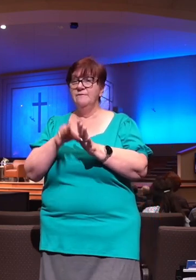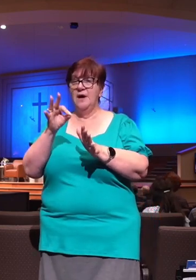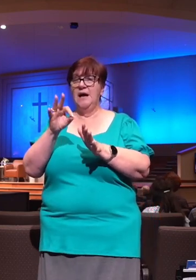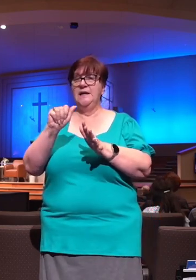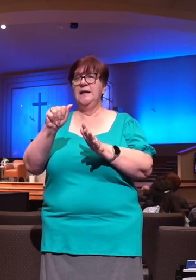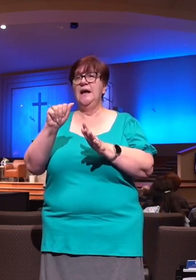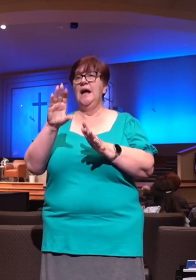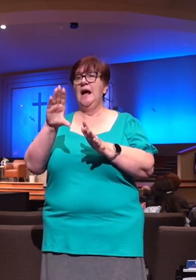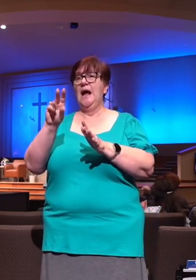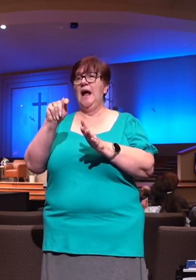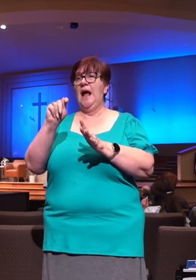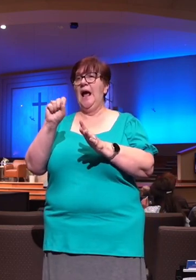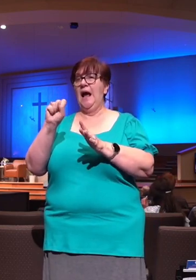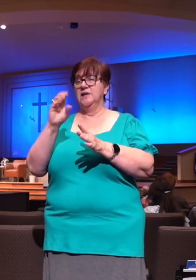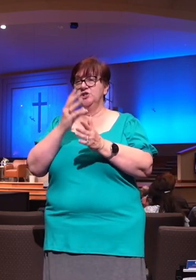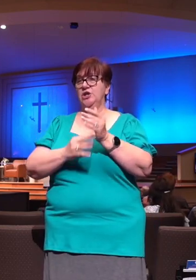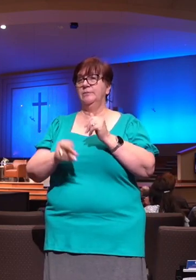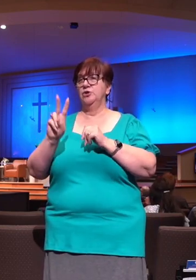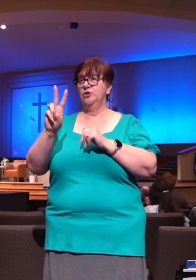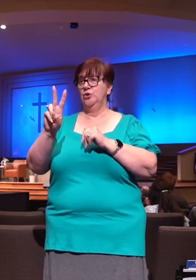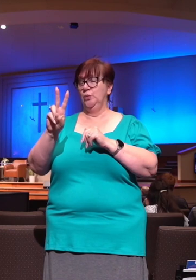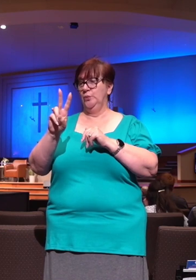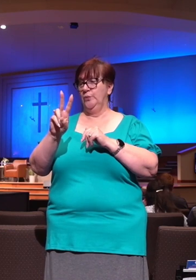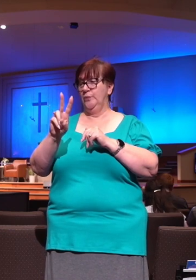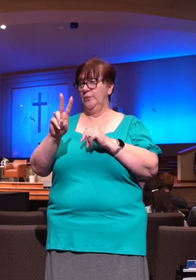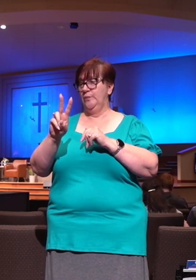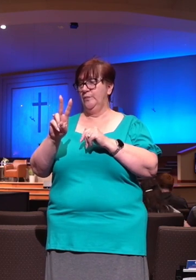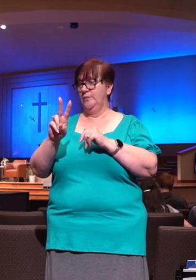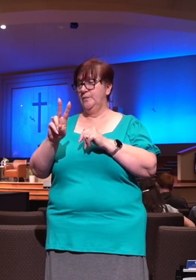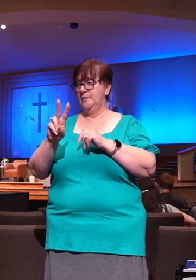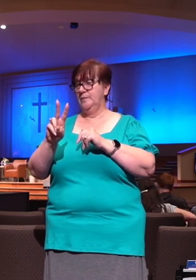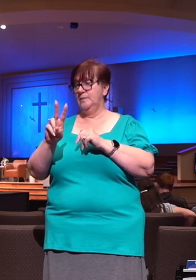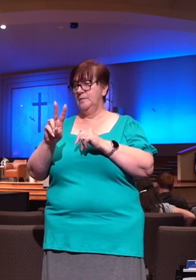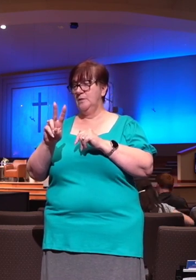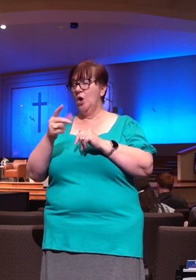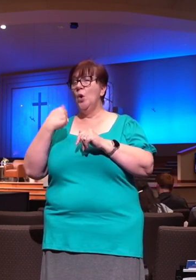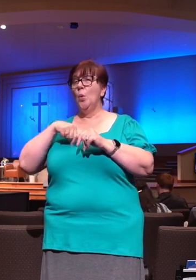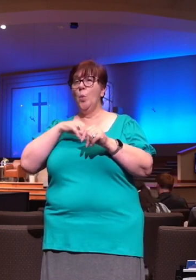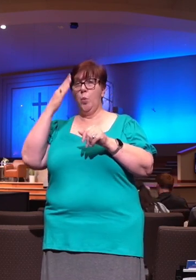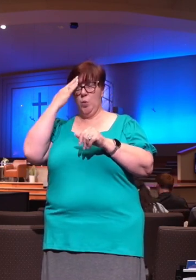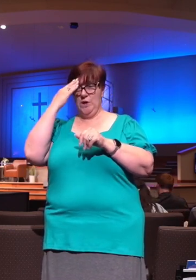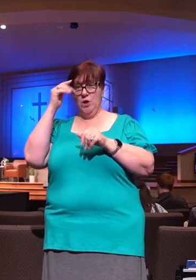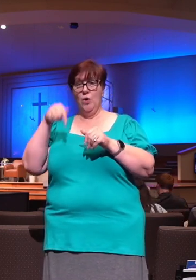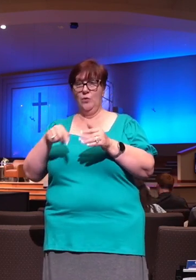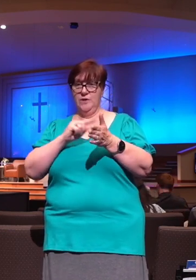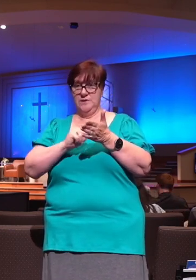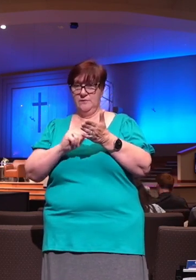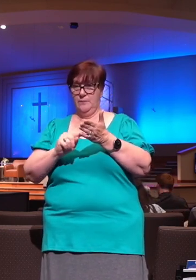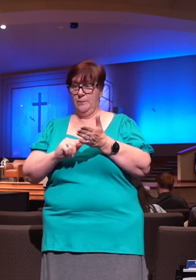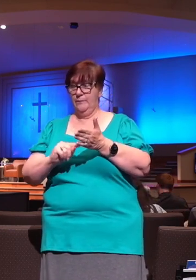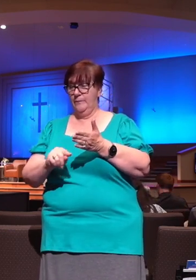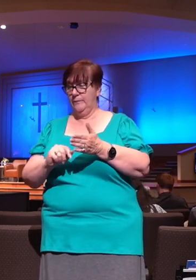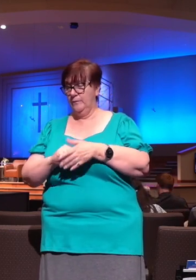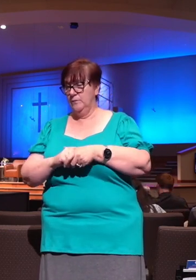familiar passage to us, is it not? The church is just getting started, and we have here Peter preaching. In Acts 2,